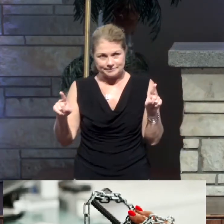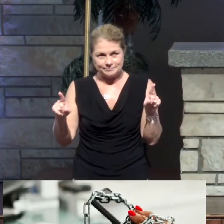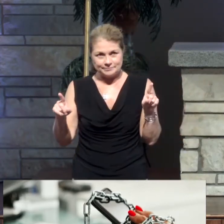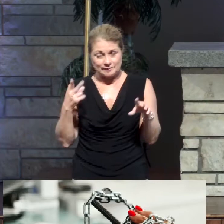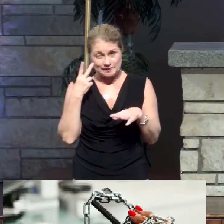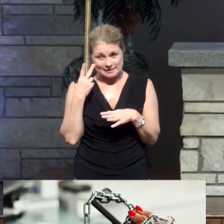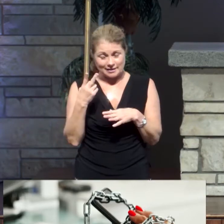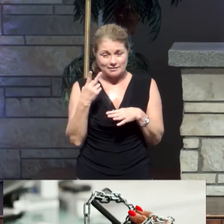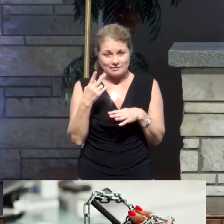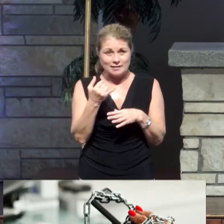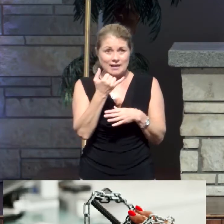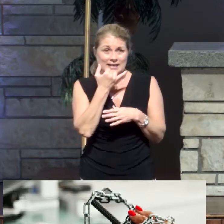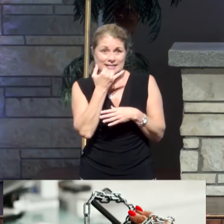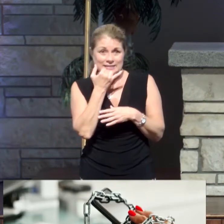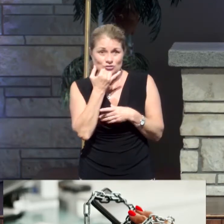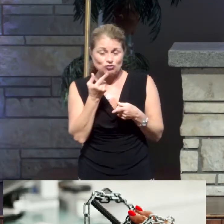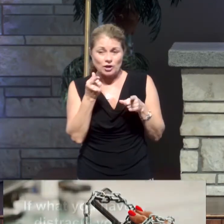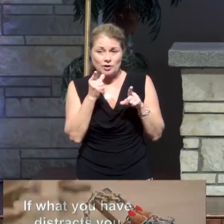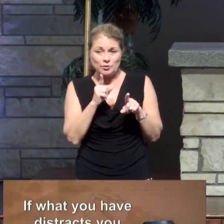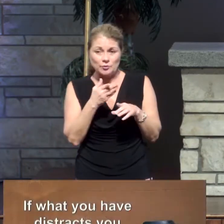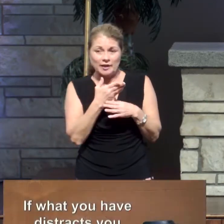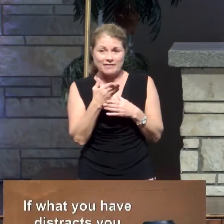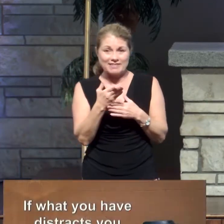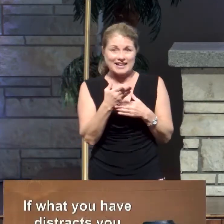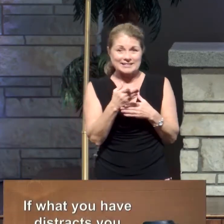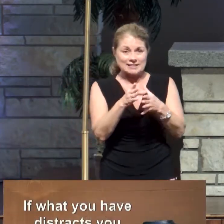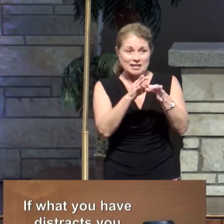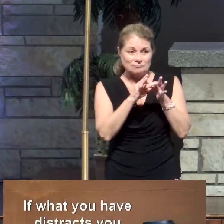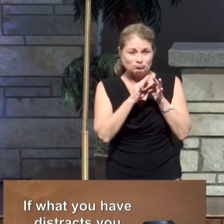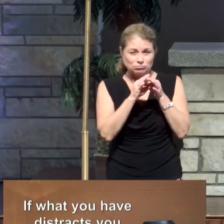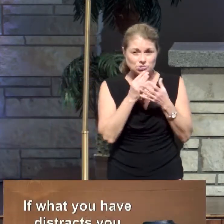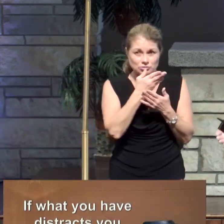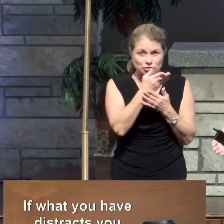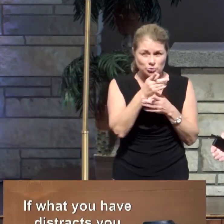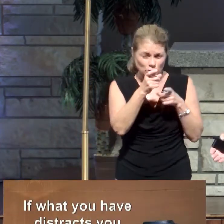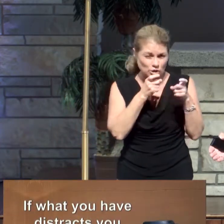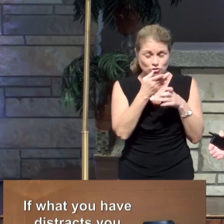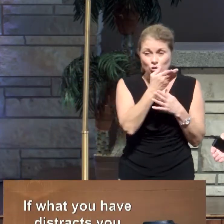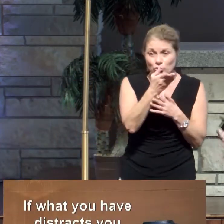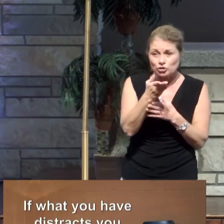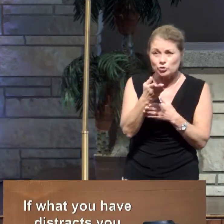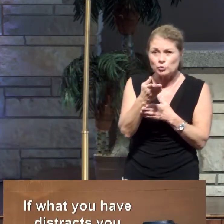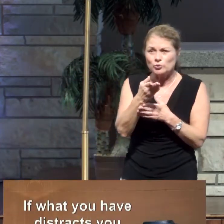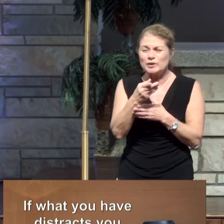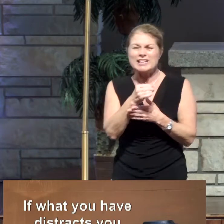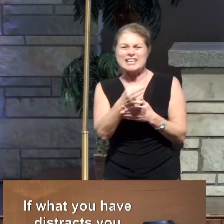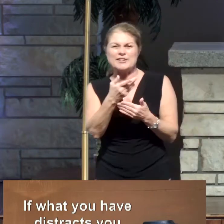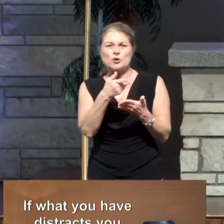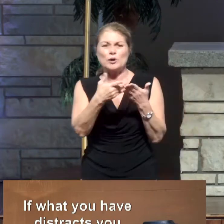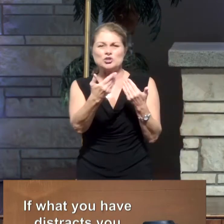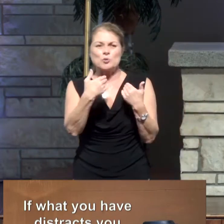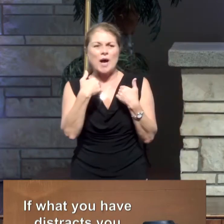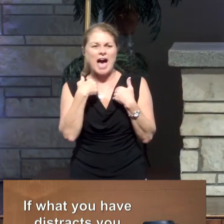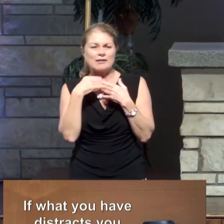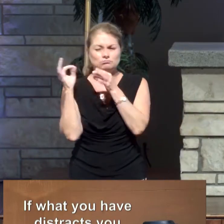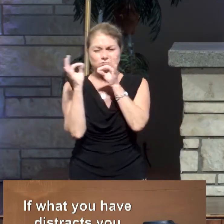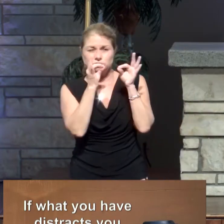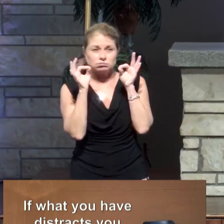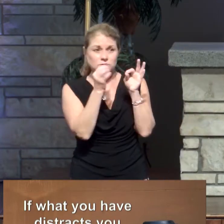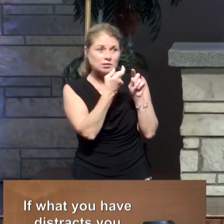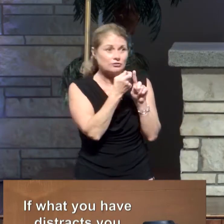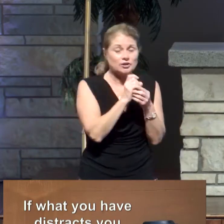It's wrong when things have you. My friends, if what you have distracts you from what matters,